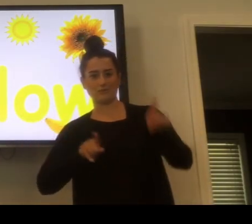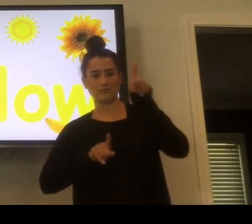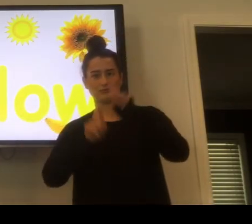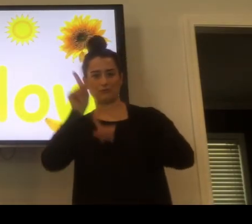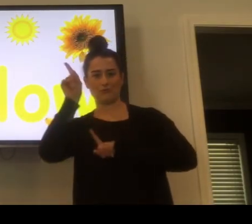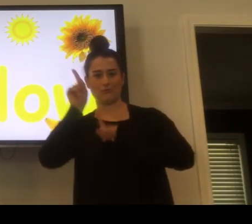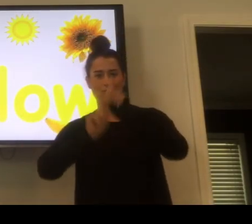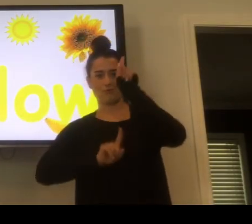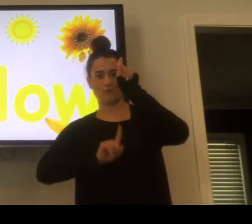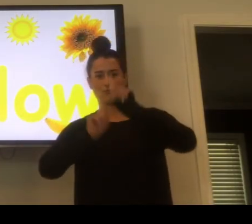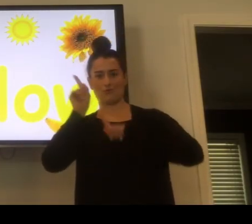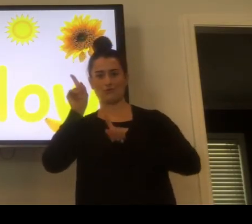Yellow stars.